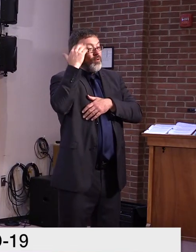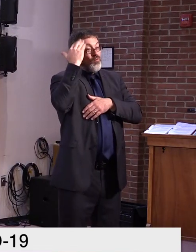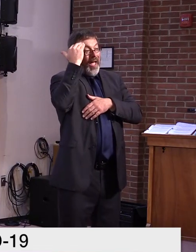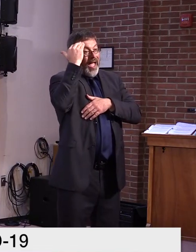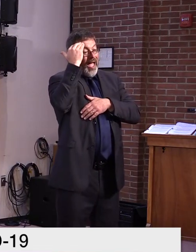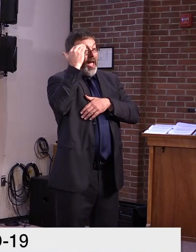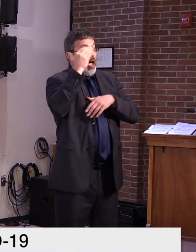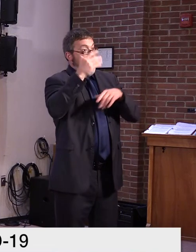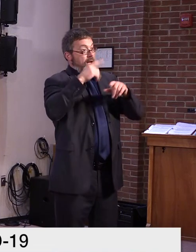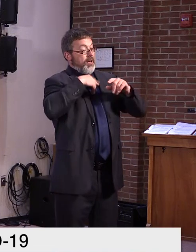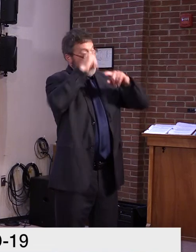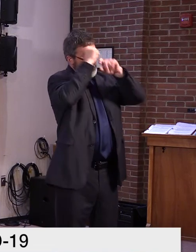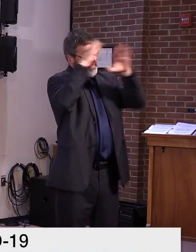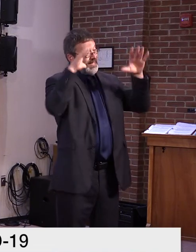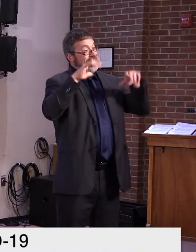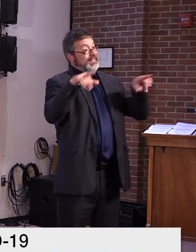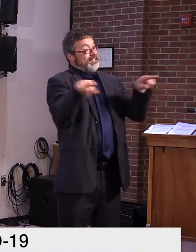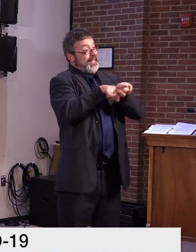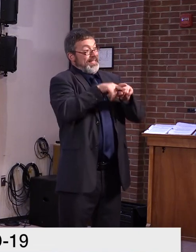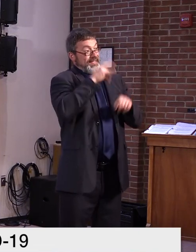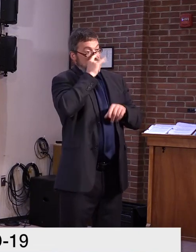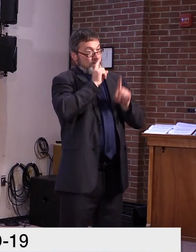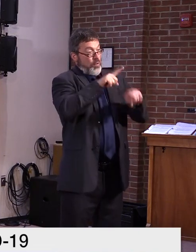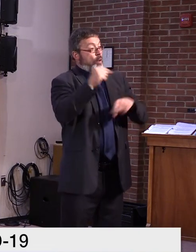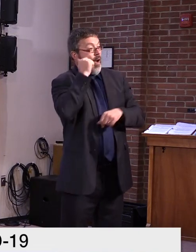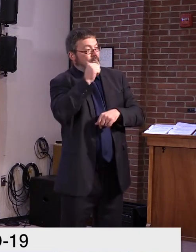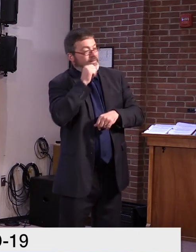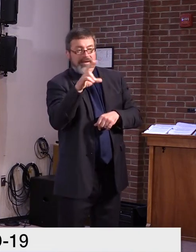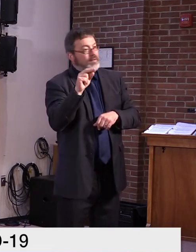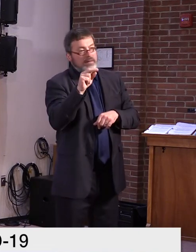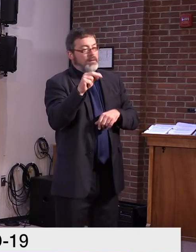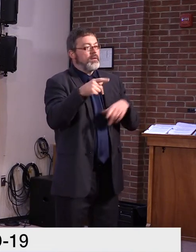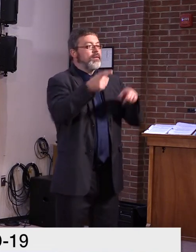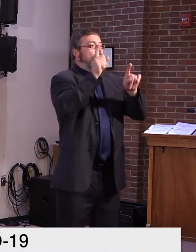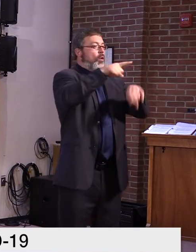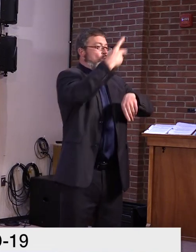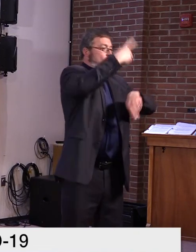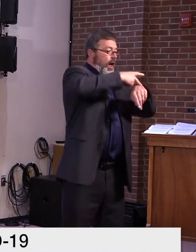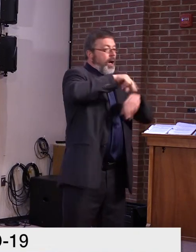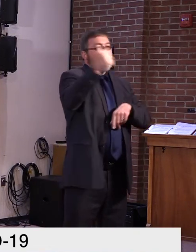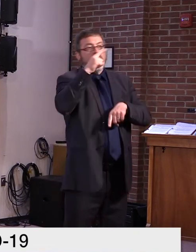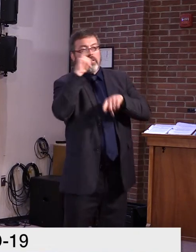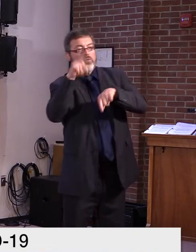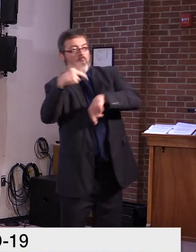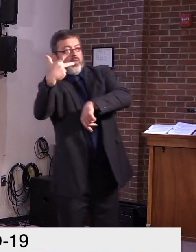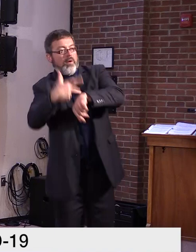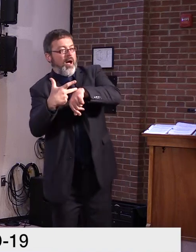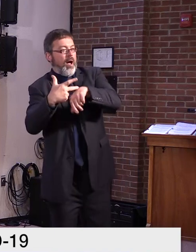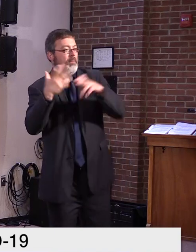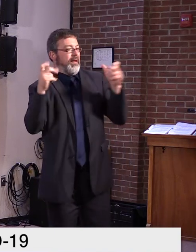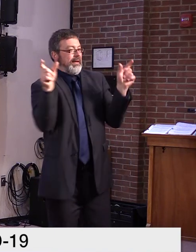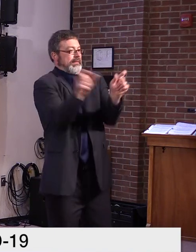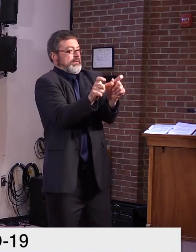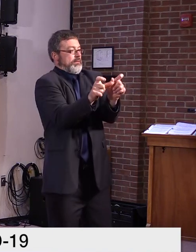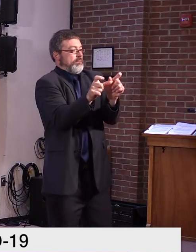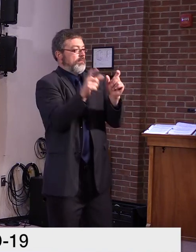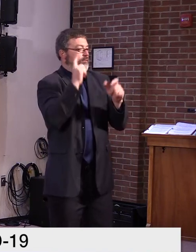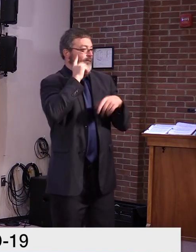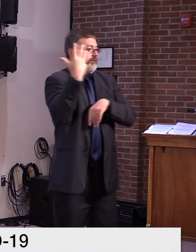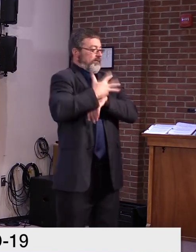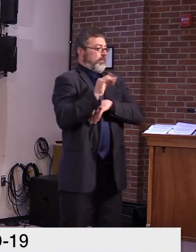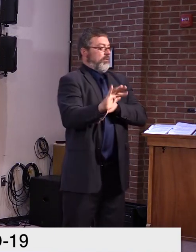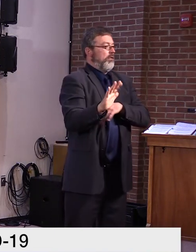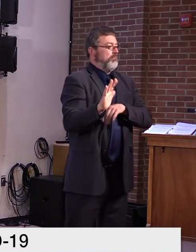into the next few weeks, um, we've identified 30 hubs with 85 different locations.